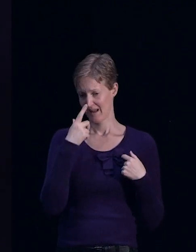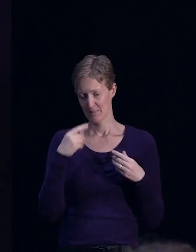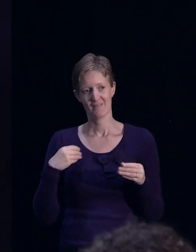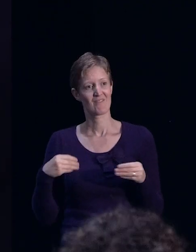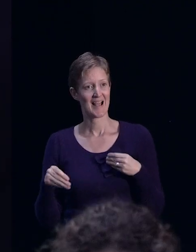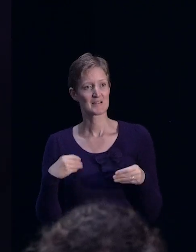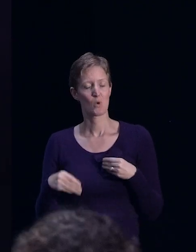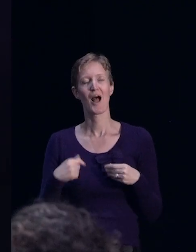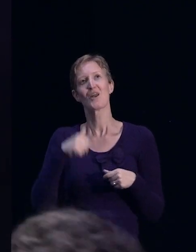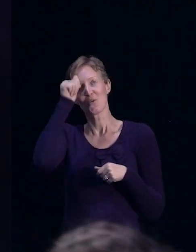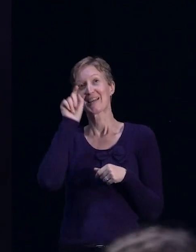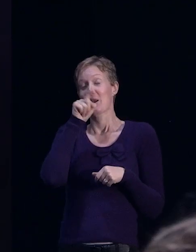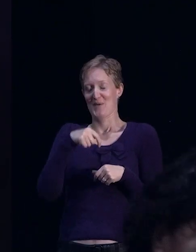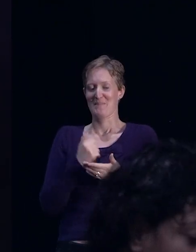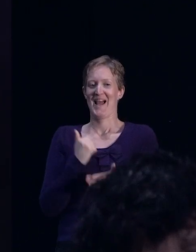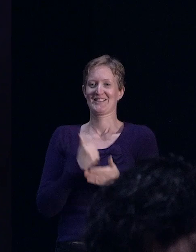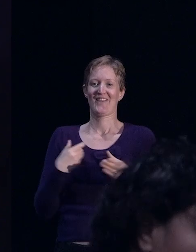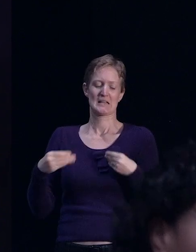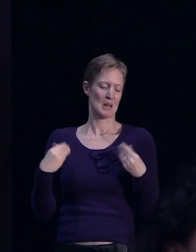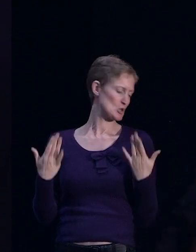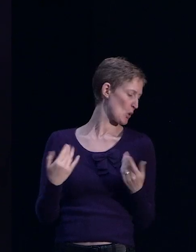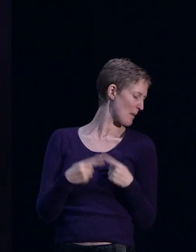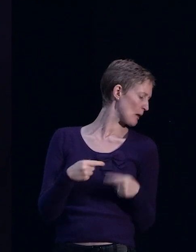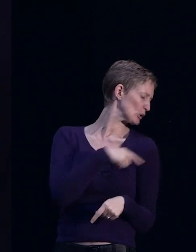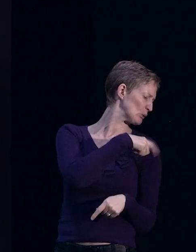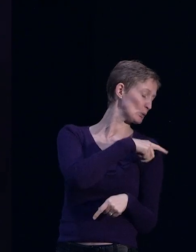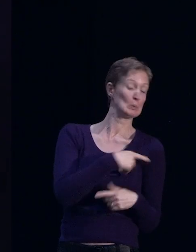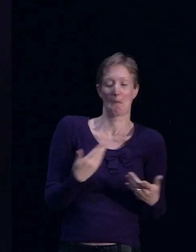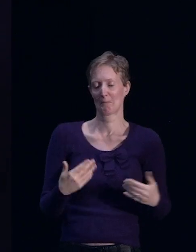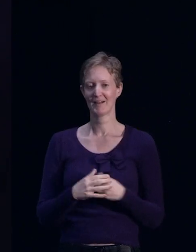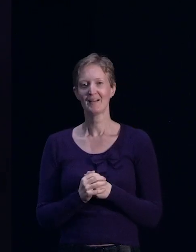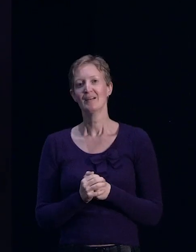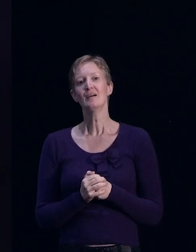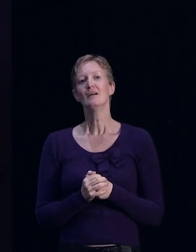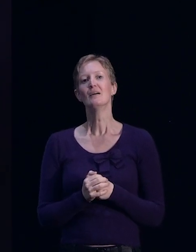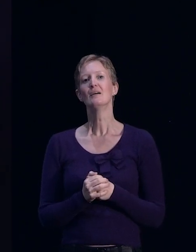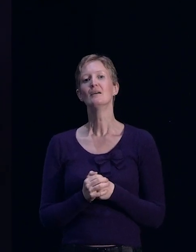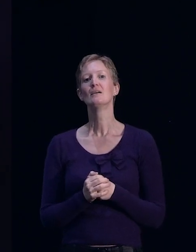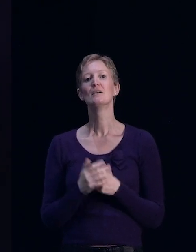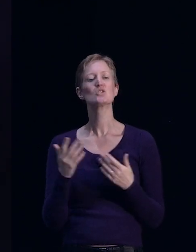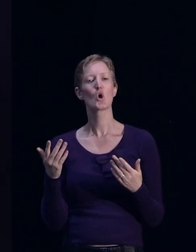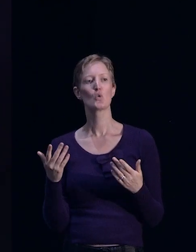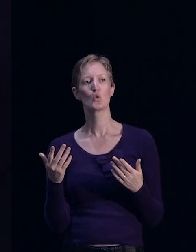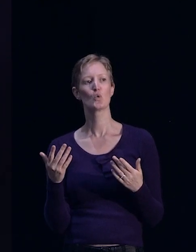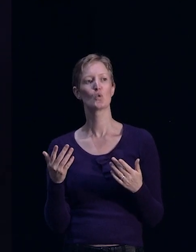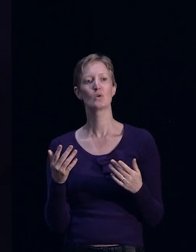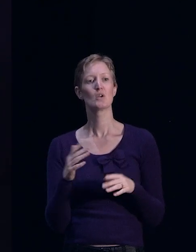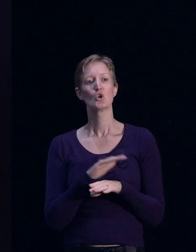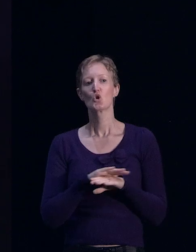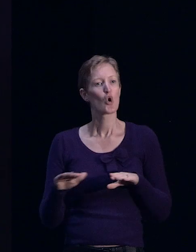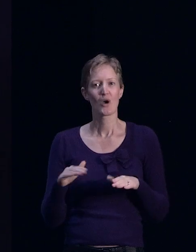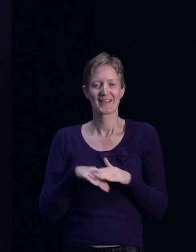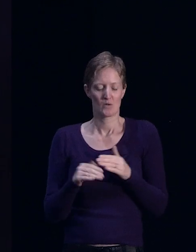KiwiBank, I won't speak for the others, we can be. I'm sure they all are. So, so don't, don't think that you're necessarily backed into a corner.